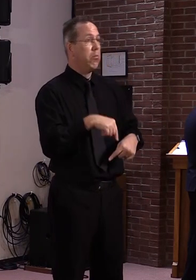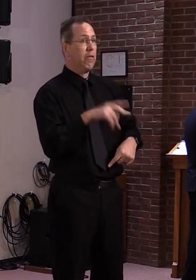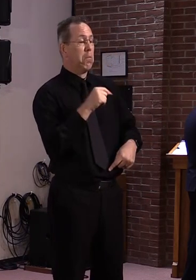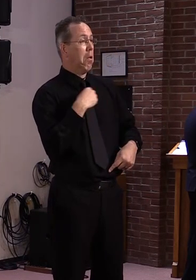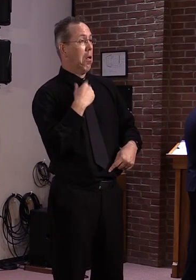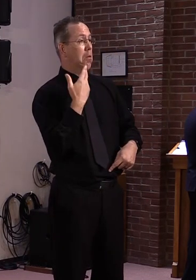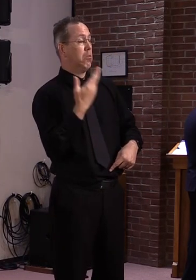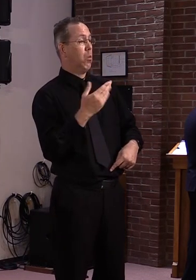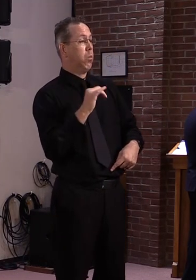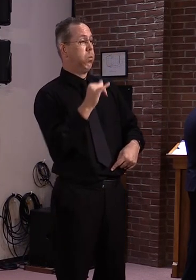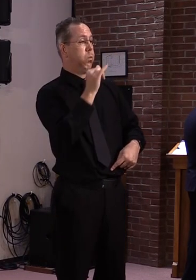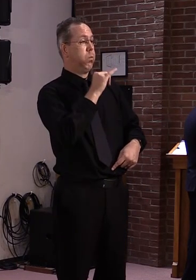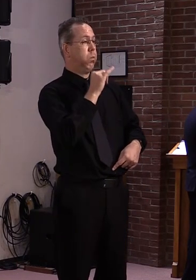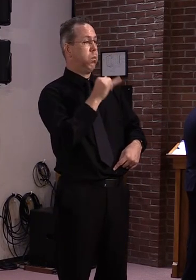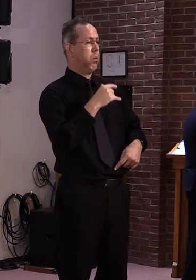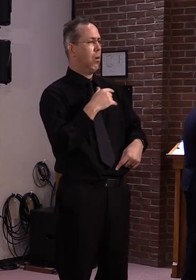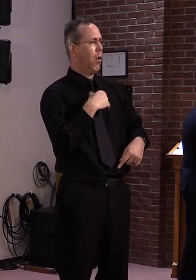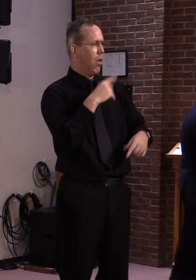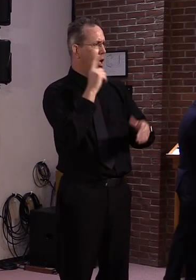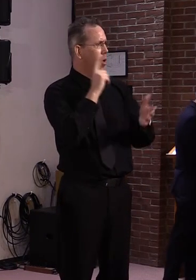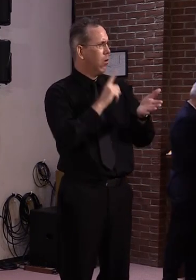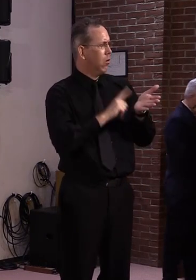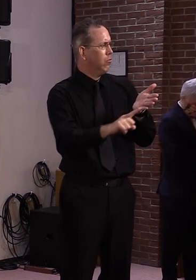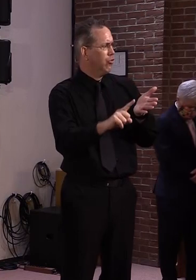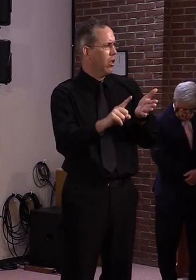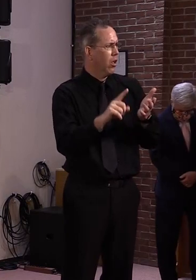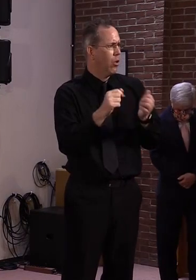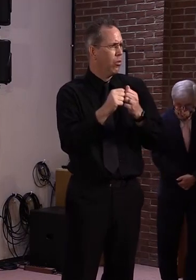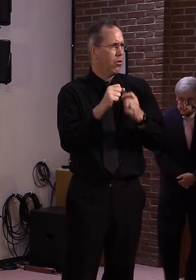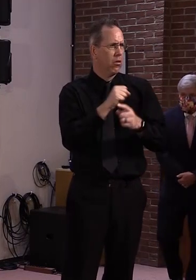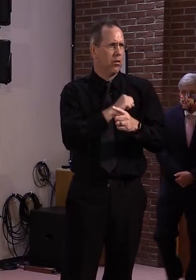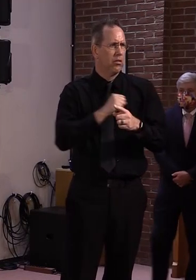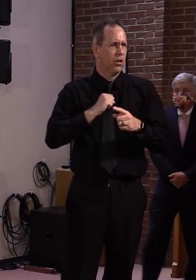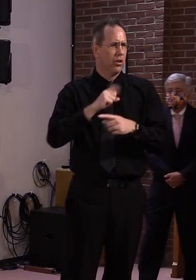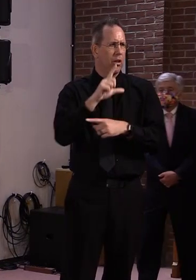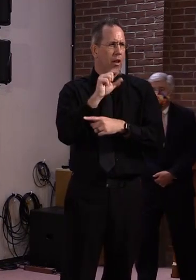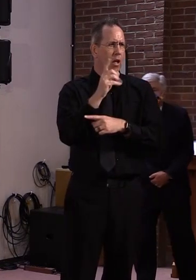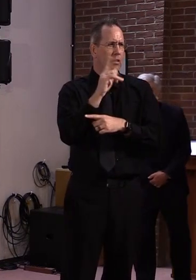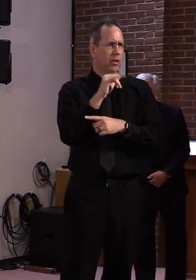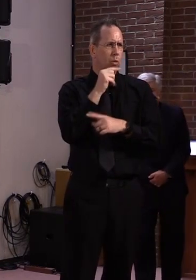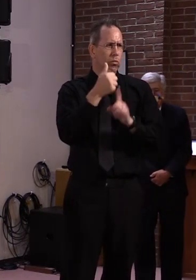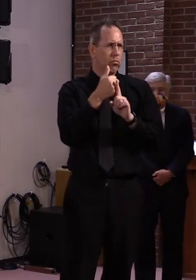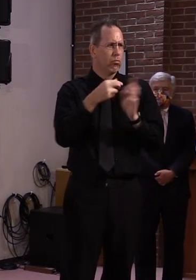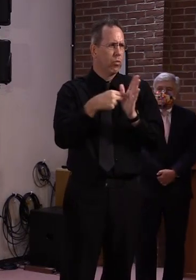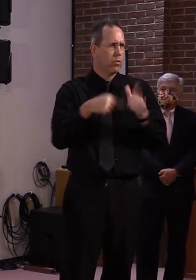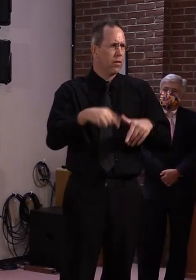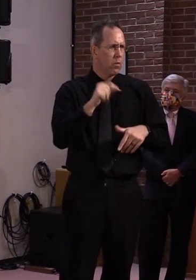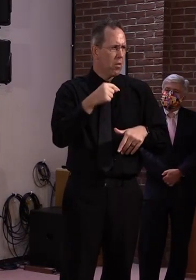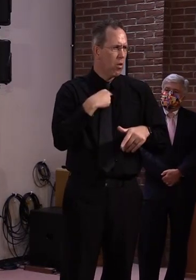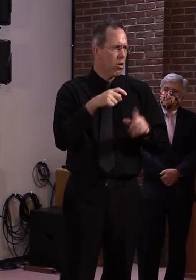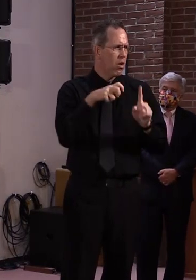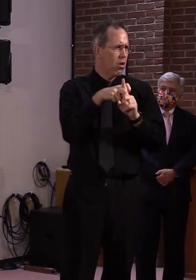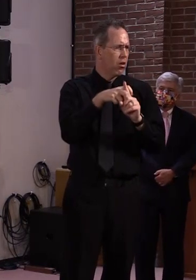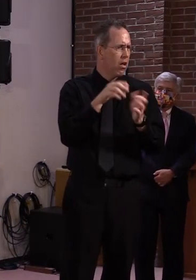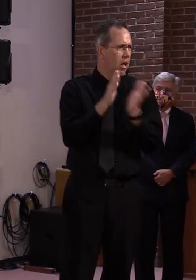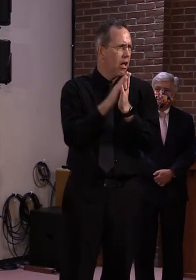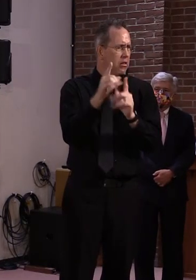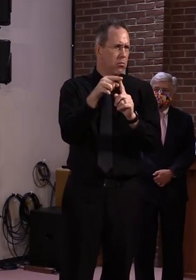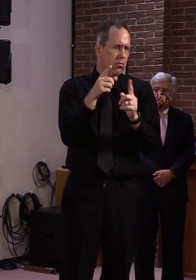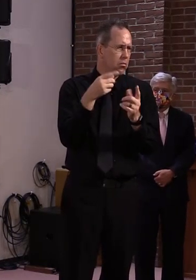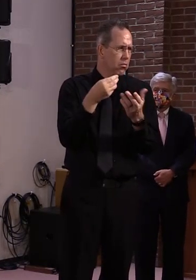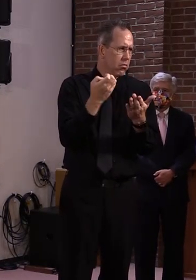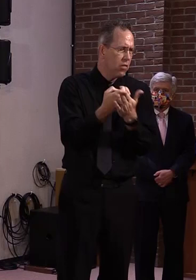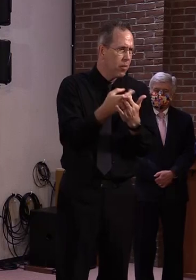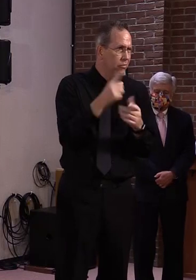number, that would be, again, another blow to our economy. We're going to see a number of these